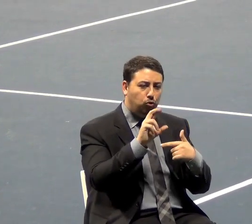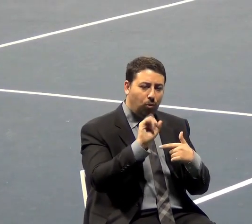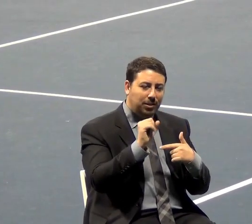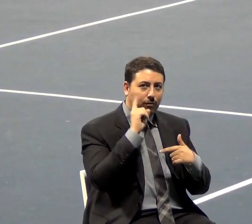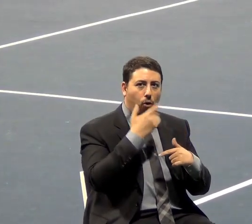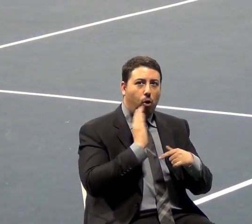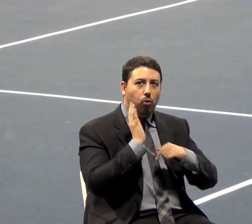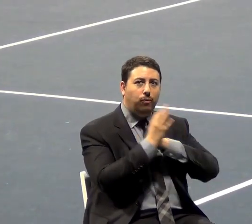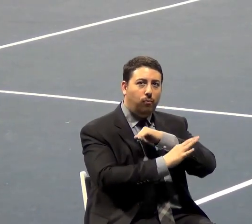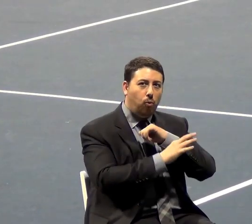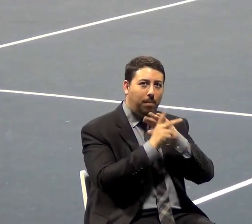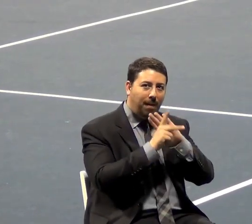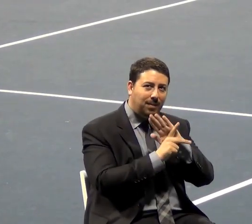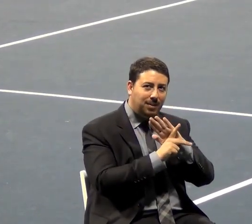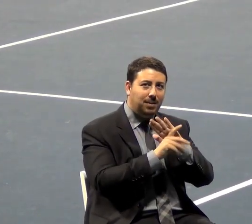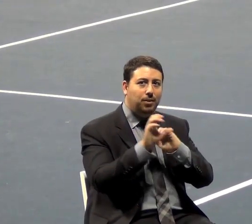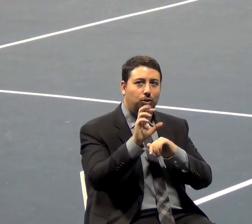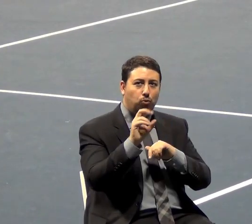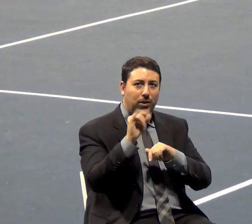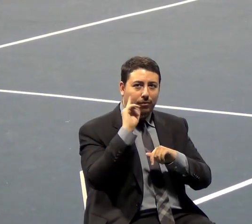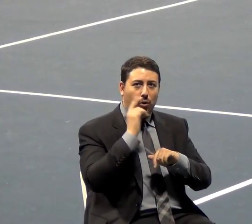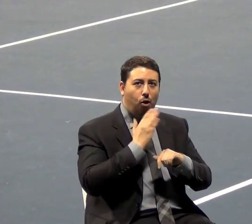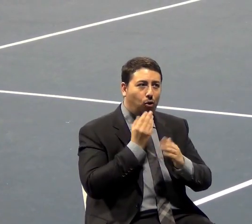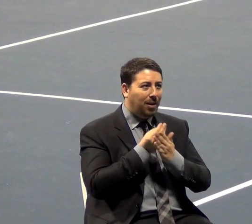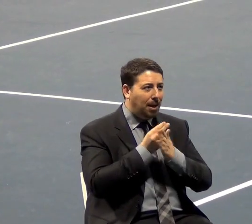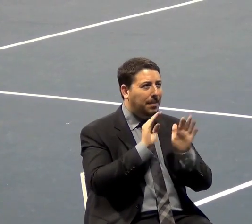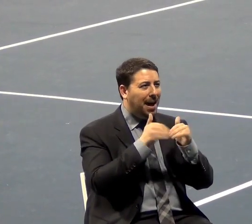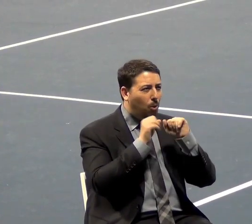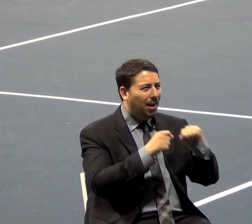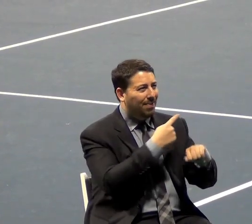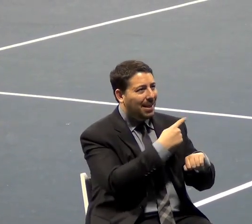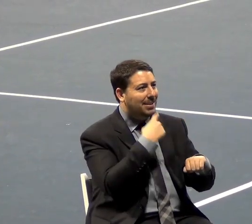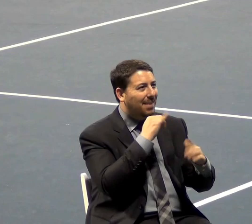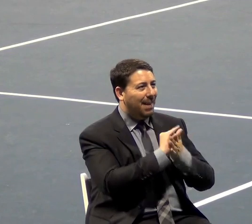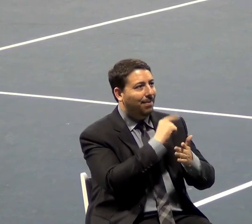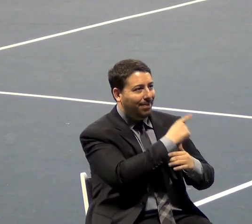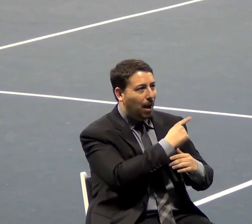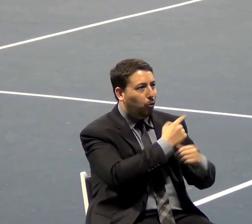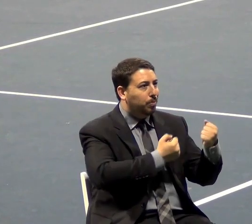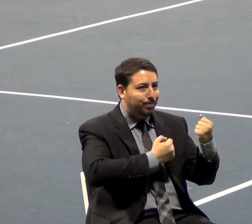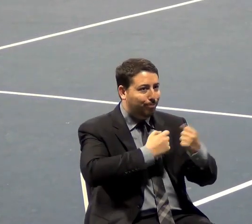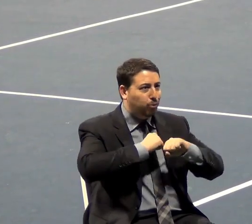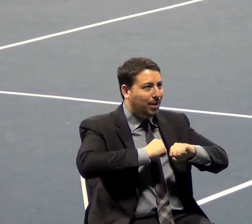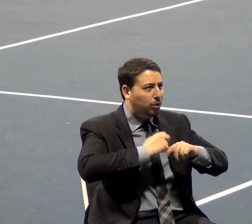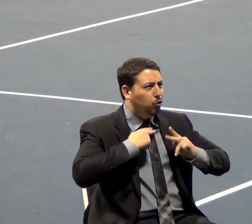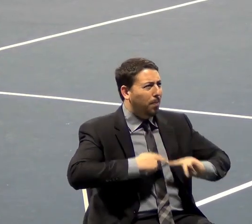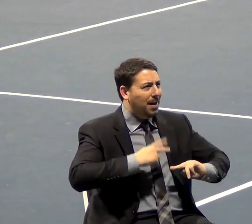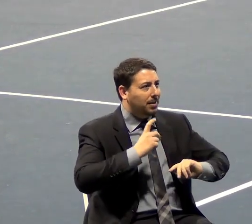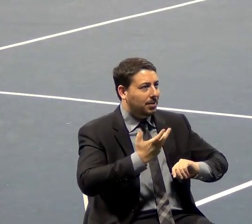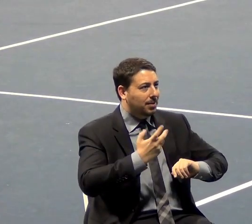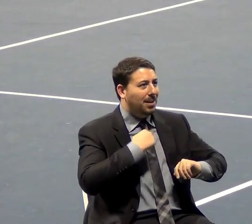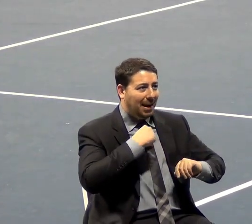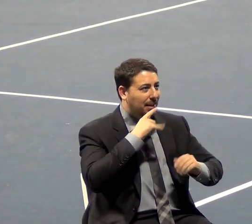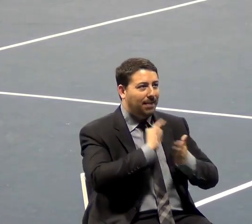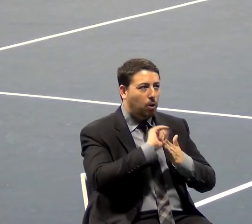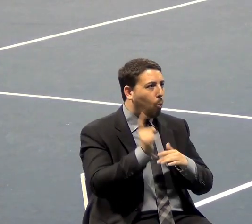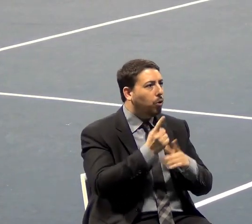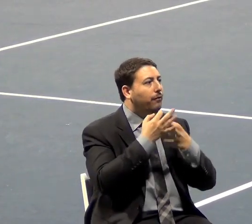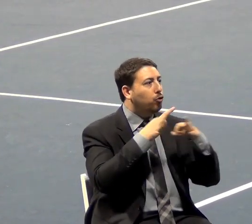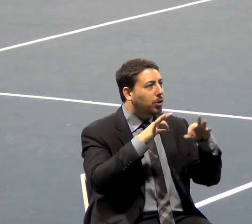economy, how can they argue the case that they're the humanitarians? I will say that only freedom can deliver the maximum amount of